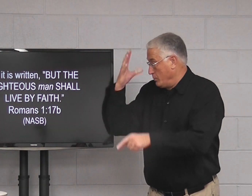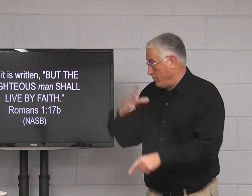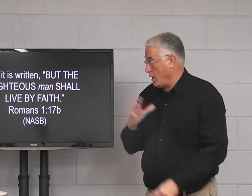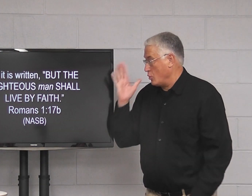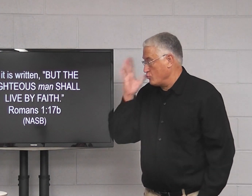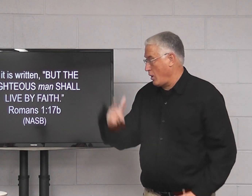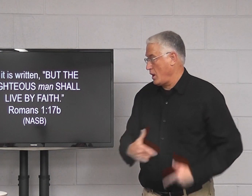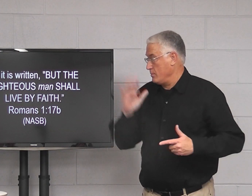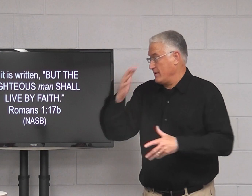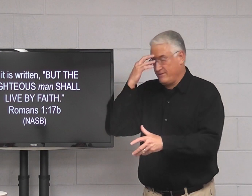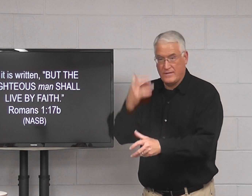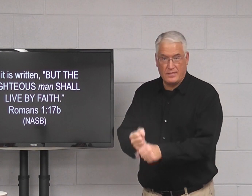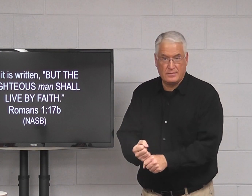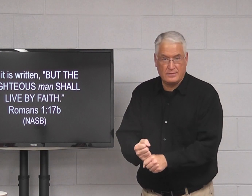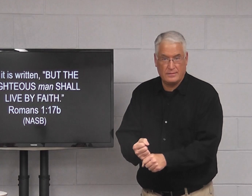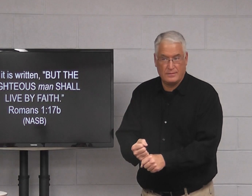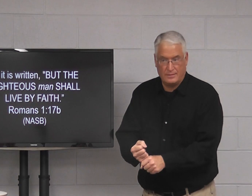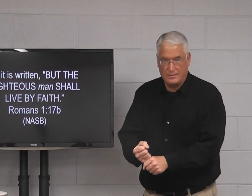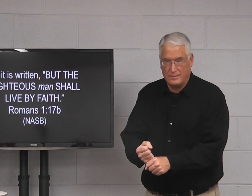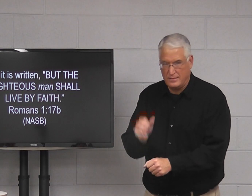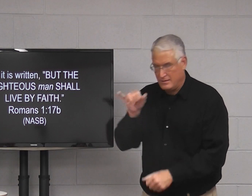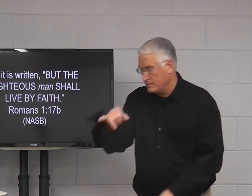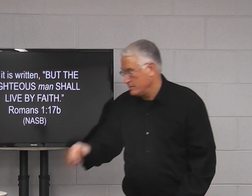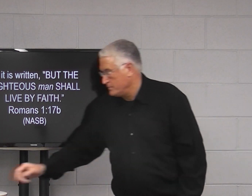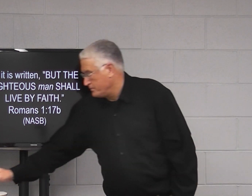but the righteous man shall live by faith.